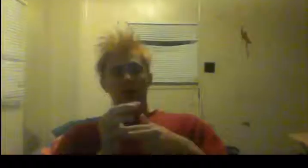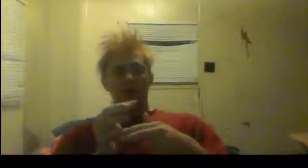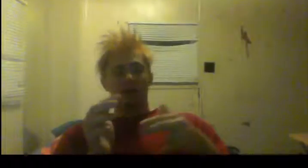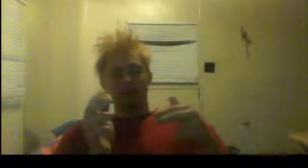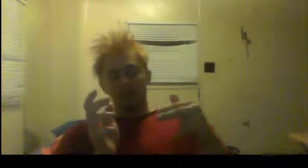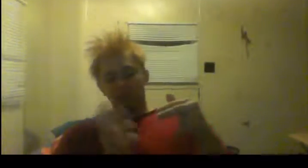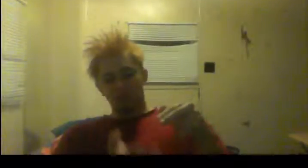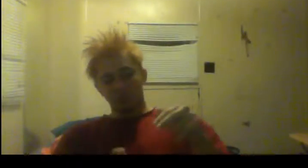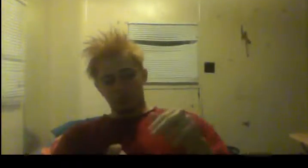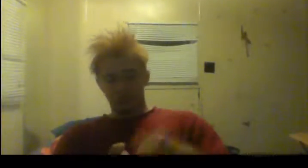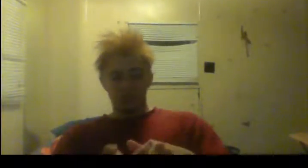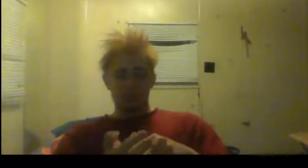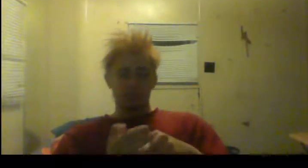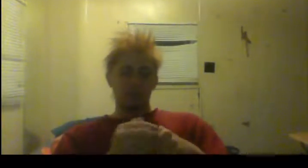and I take this sport seriously.